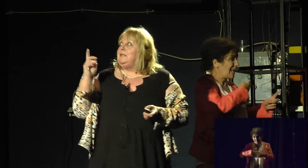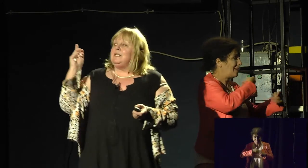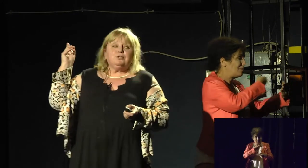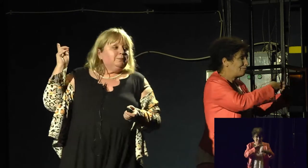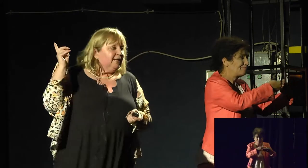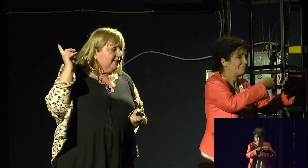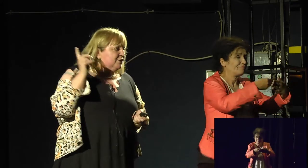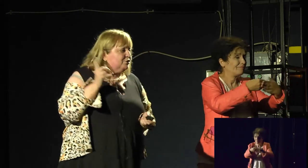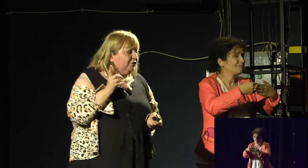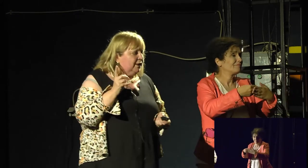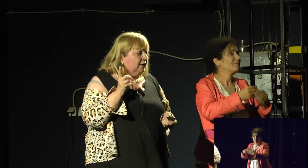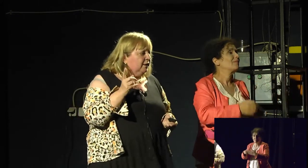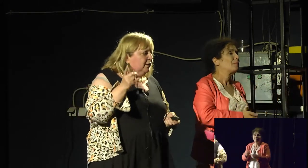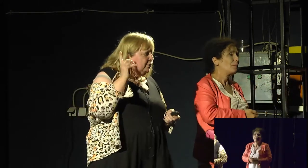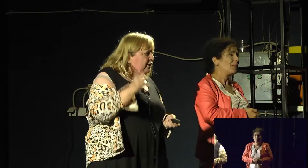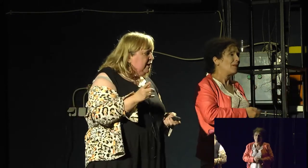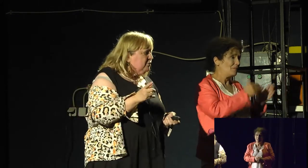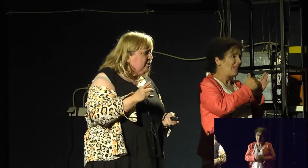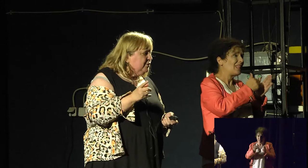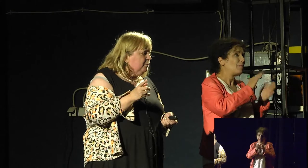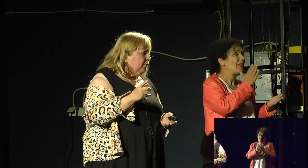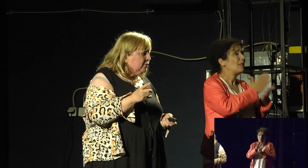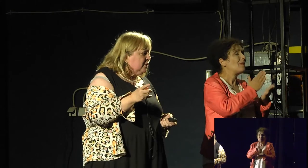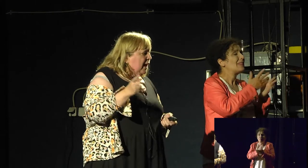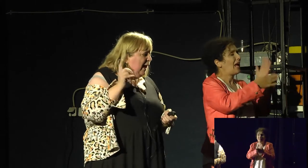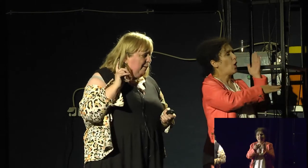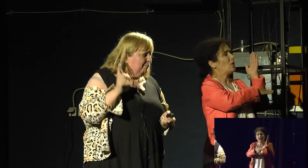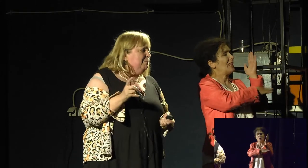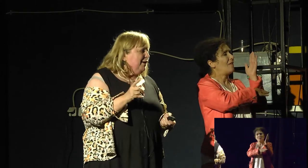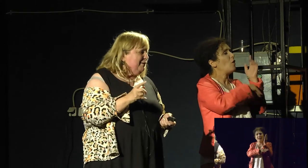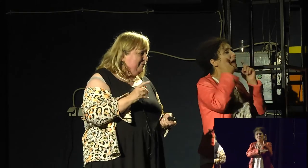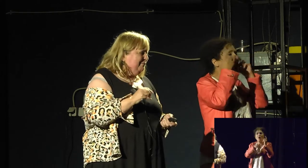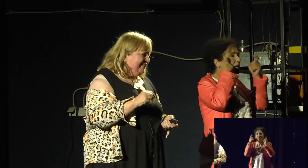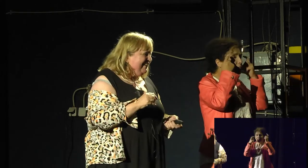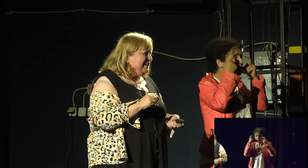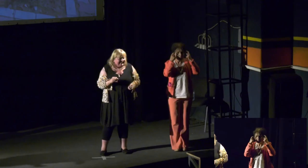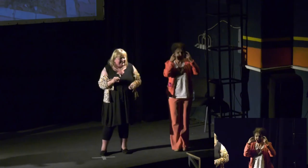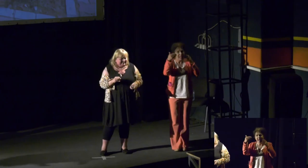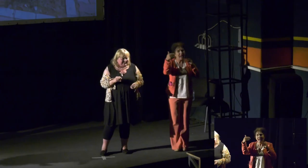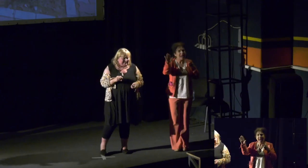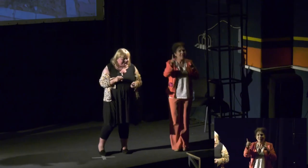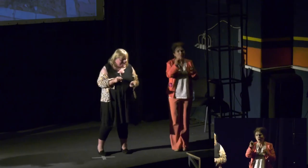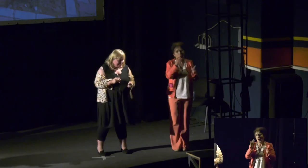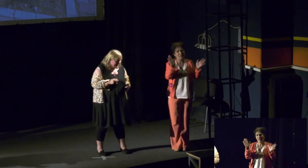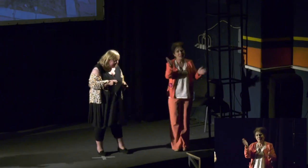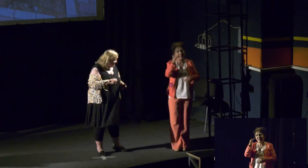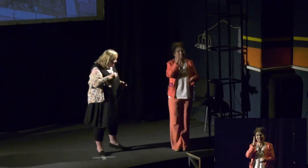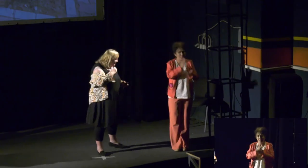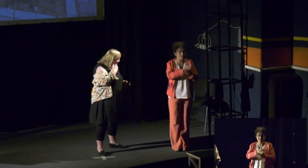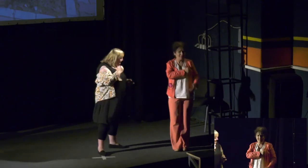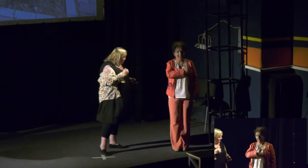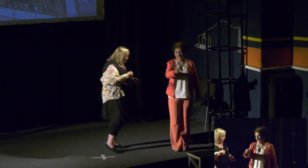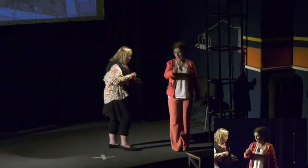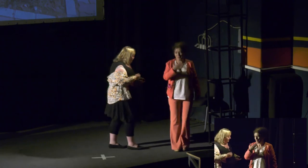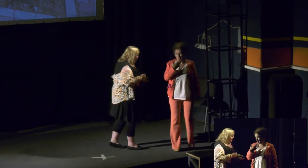what I want you to be is to be like this tree. Think outside your box and be brave. Thank you very much. Thank